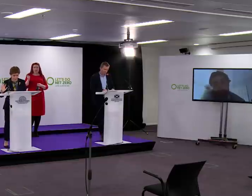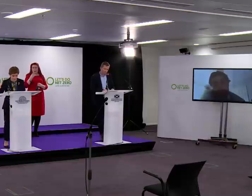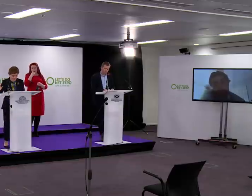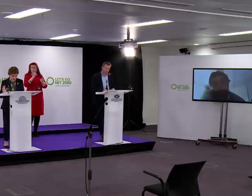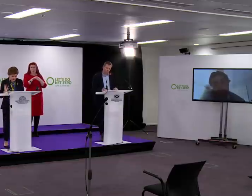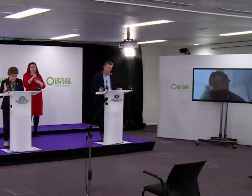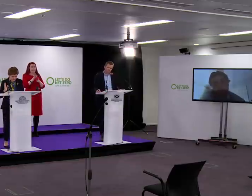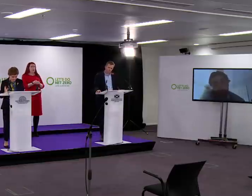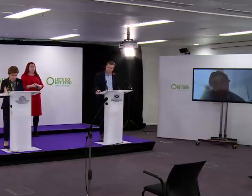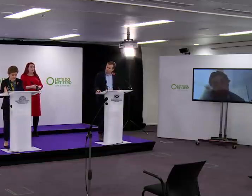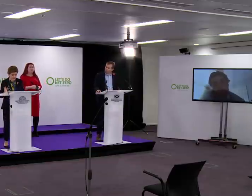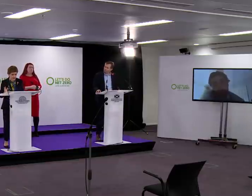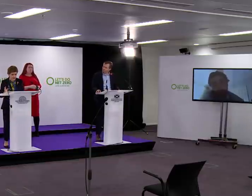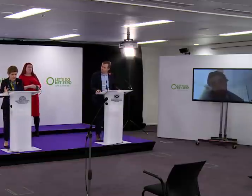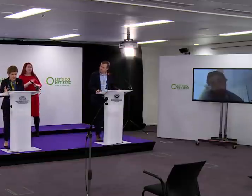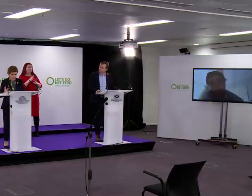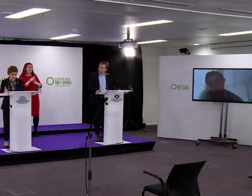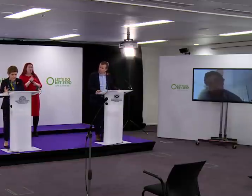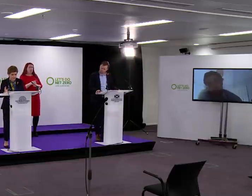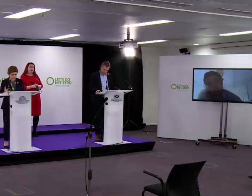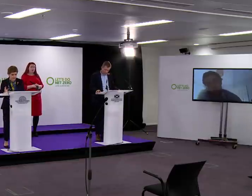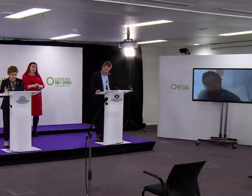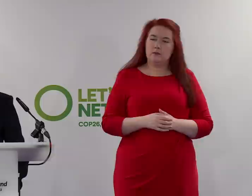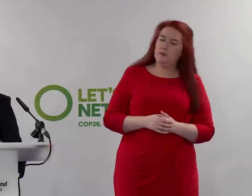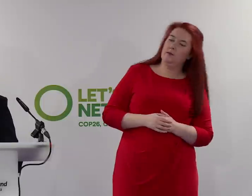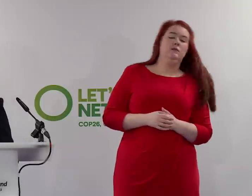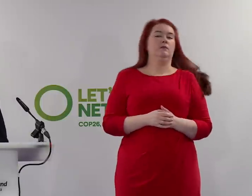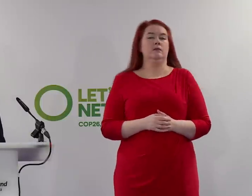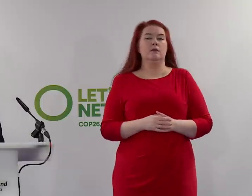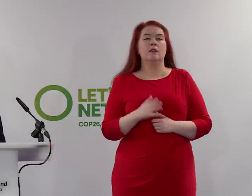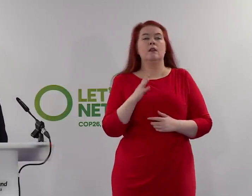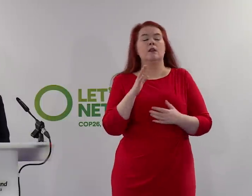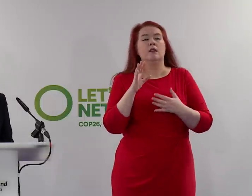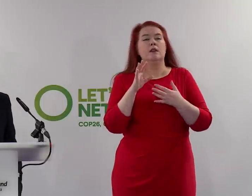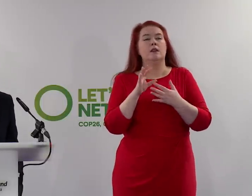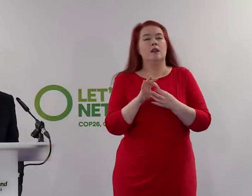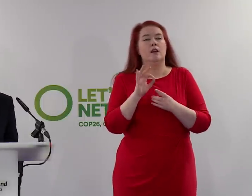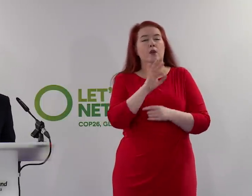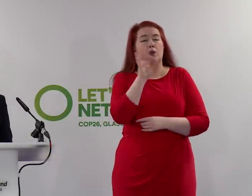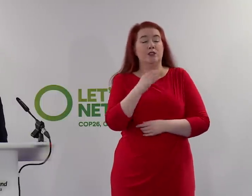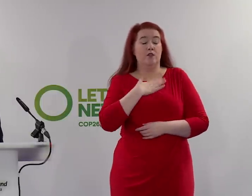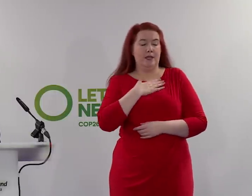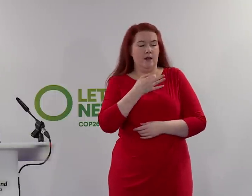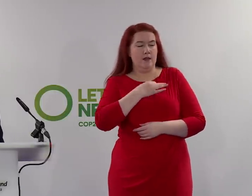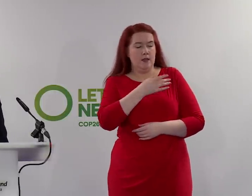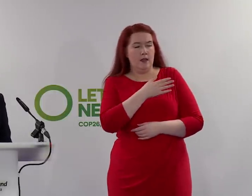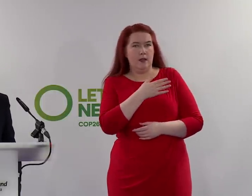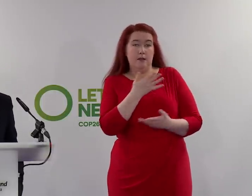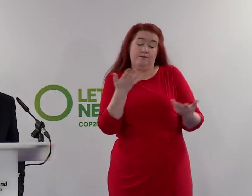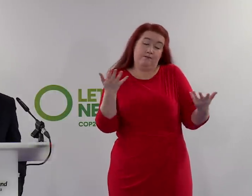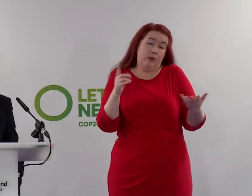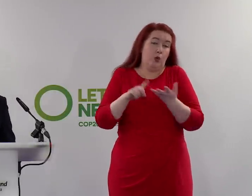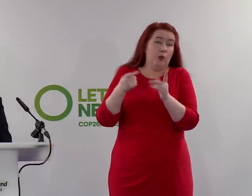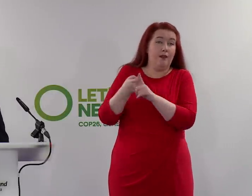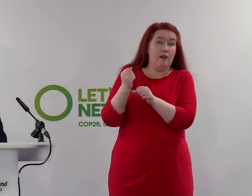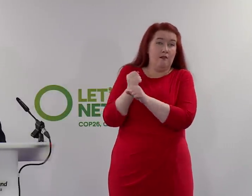that point, because it's an important one. On the question for me, look, you know, clearly there are decisions of the UK